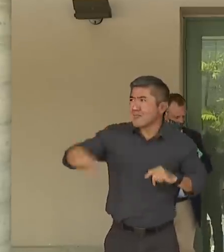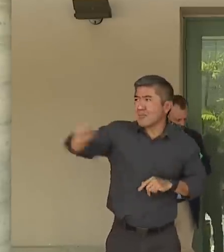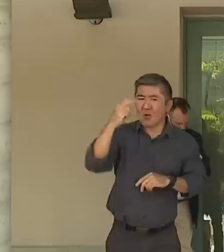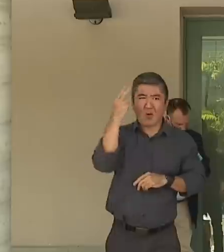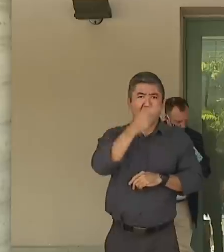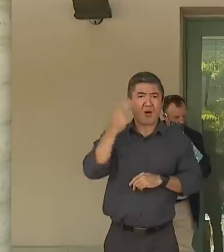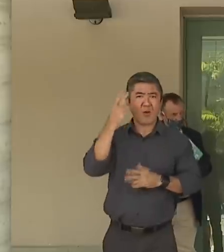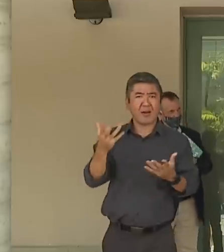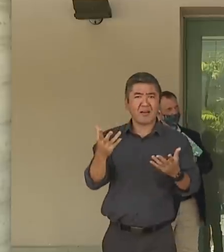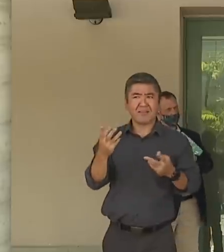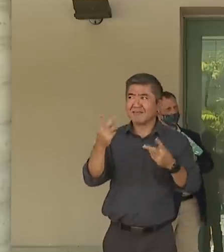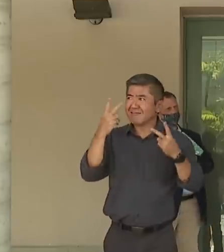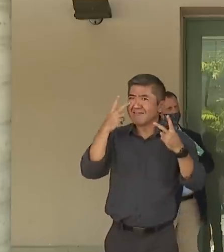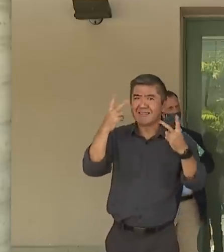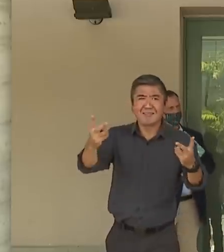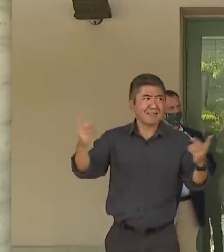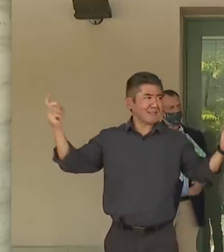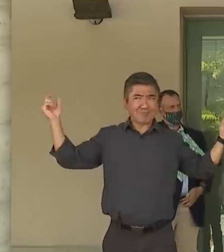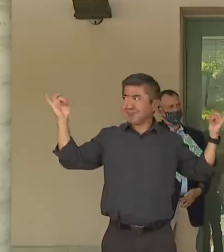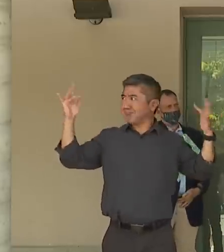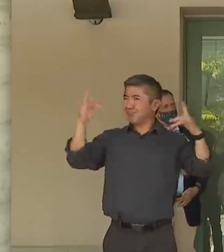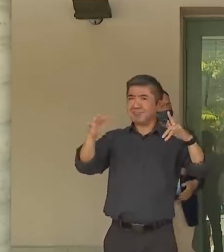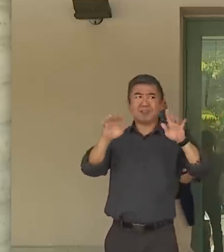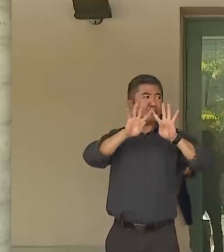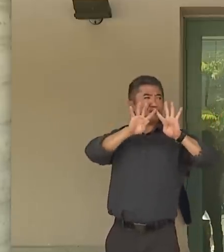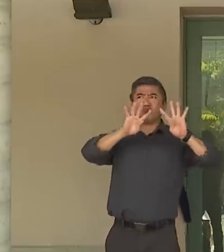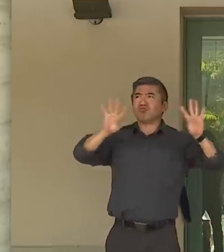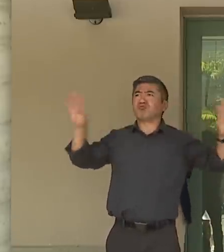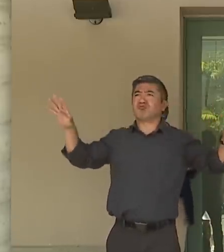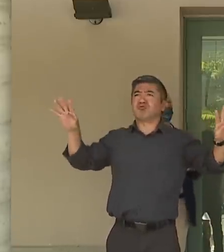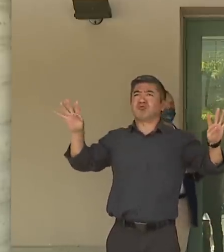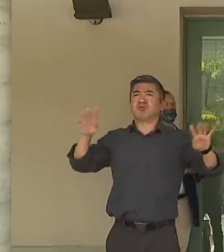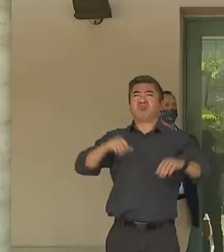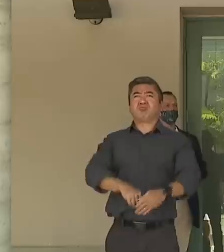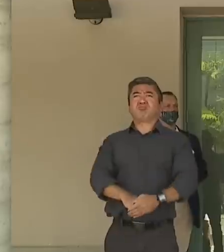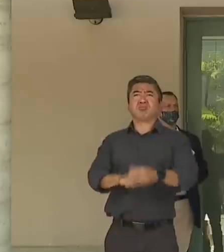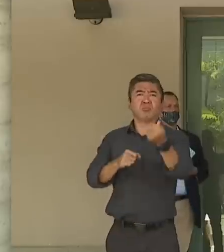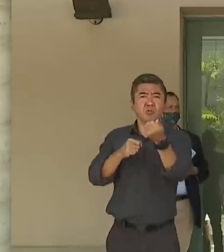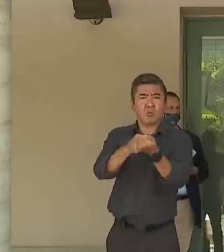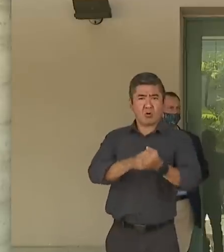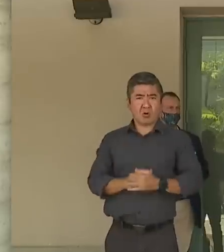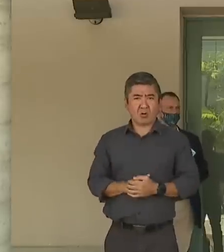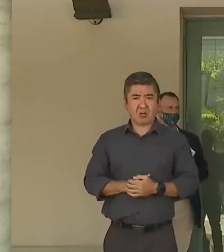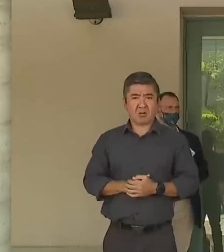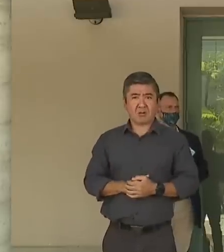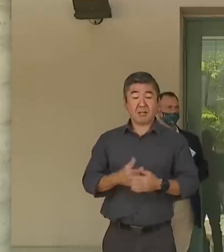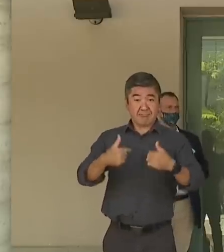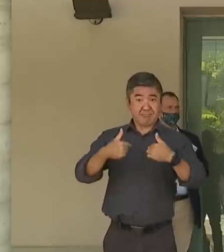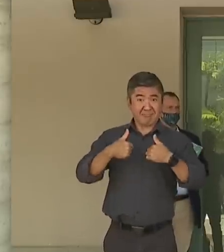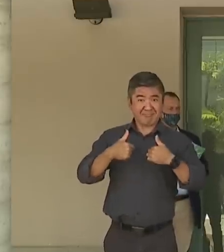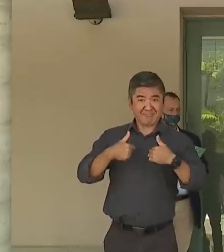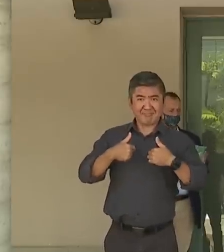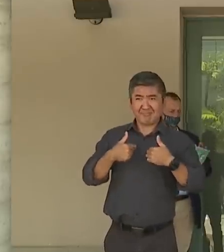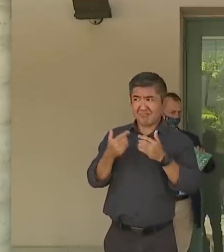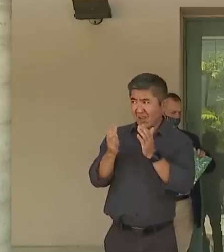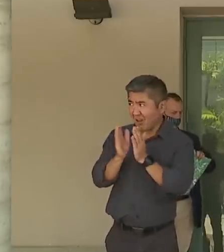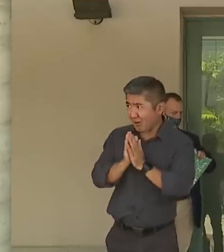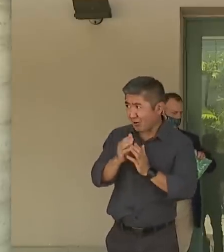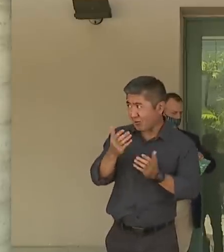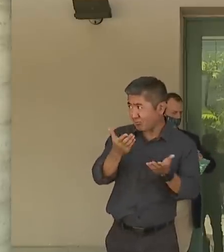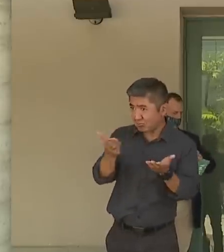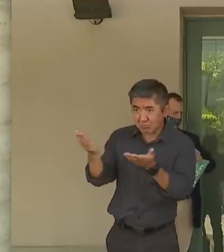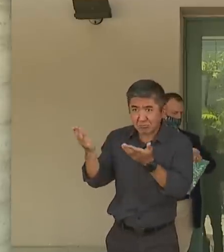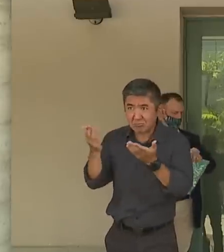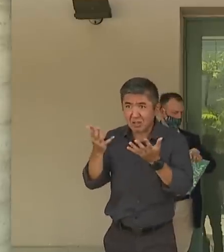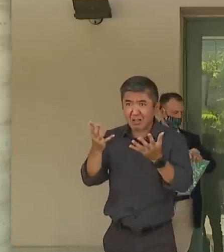that's why you see all of us standing here together today. I actually asked, do each of you want